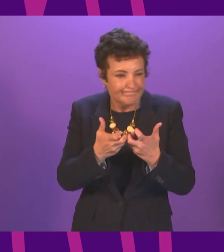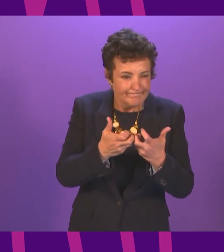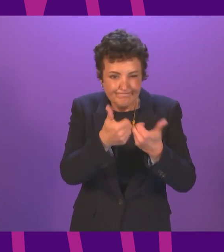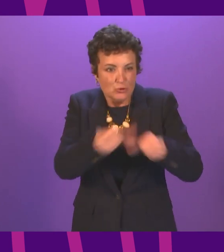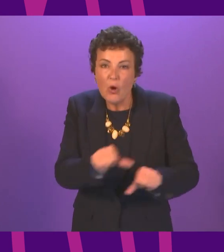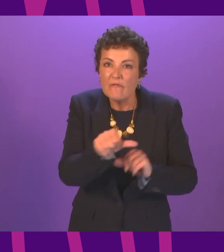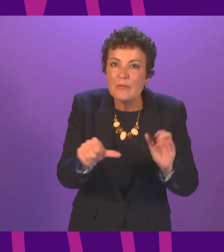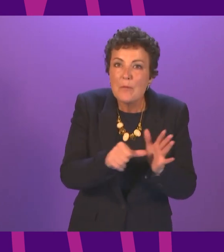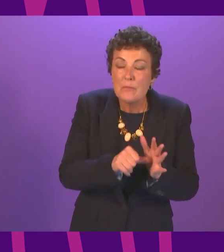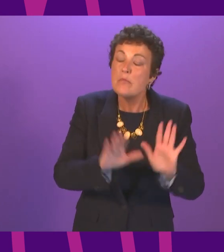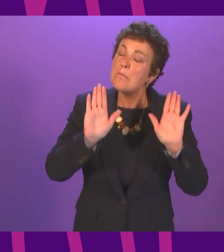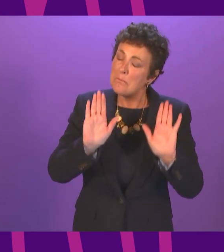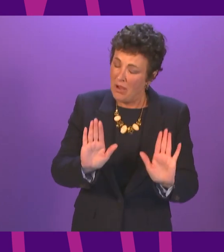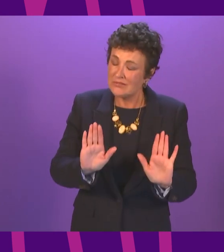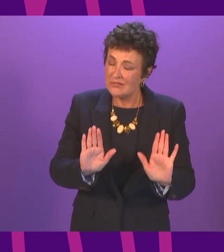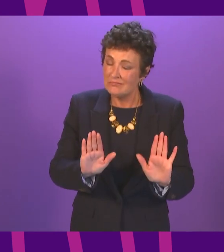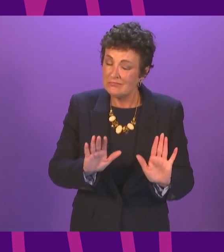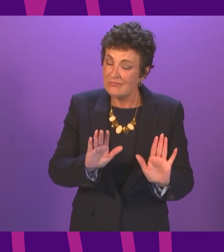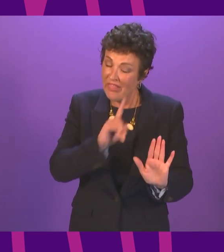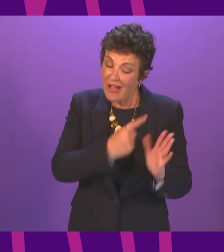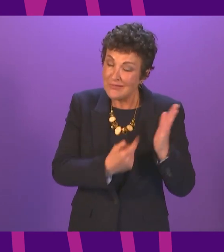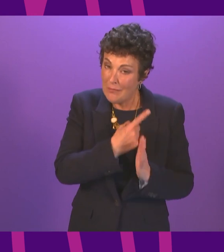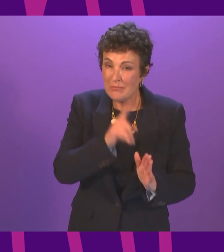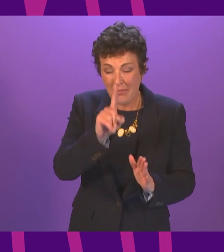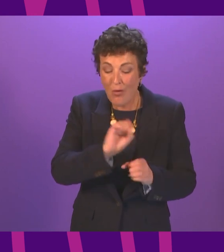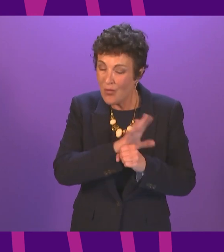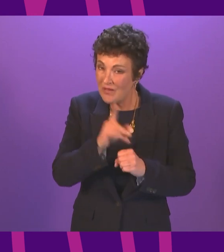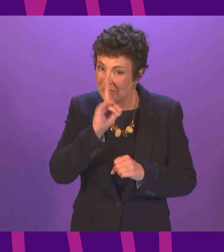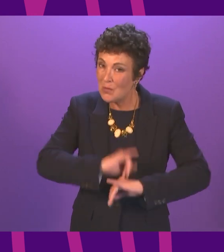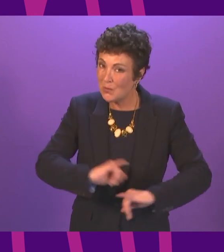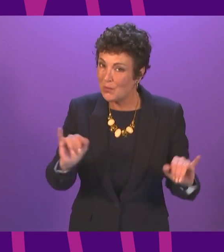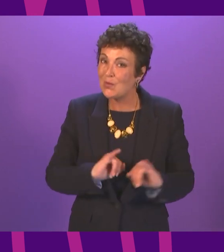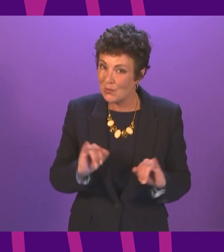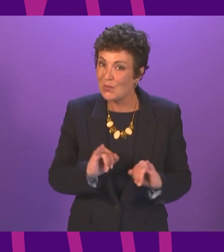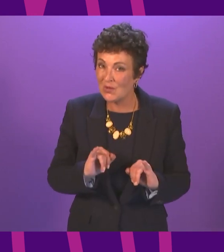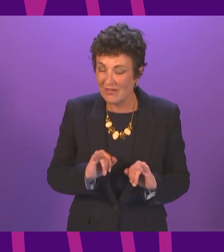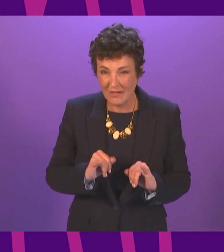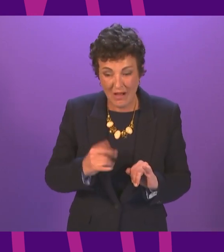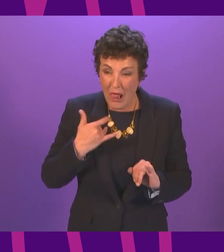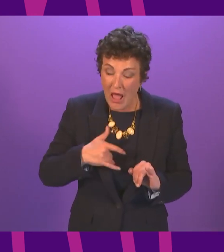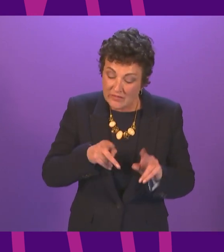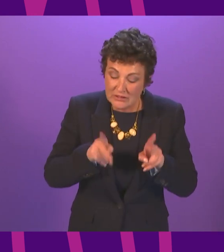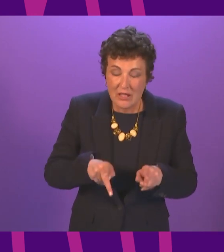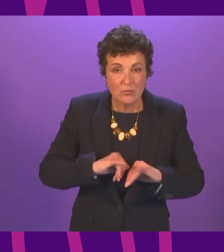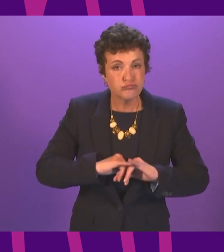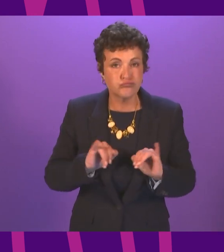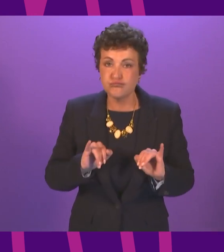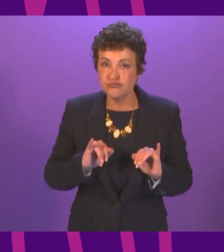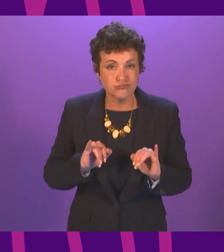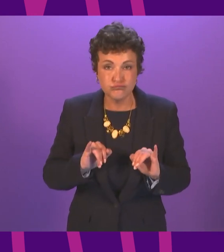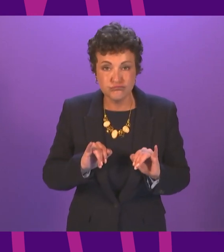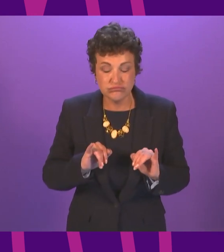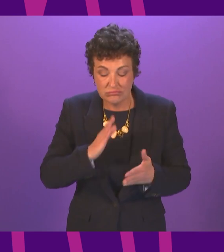But despite all that, the impact of Covid has been devastating. It has been devastating in terms of lives lost. It has been devastating